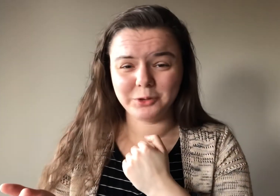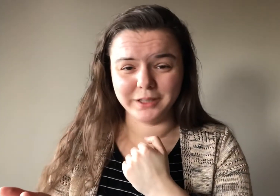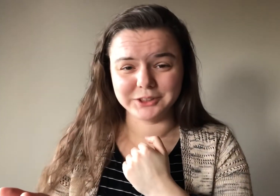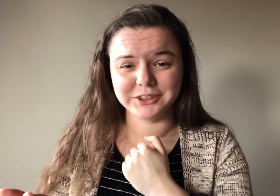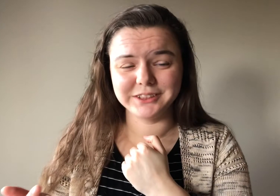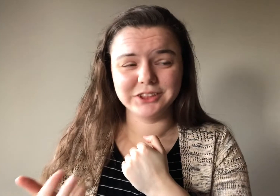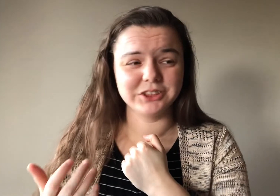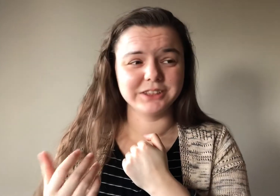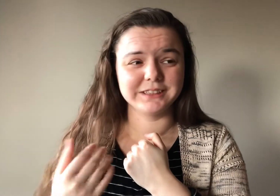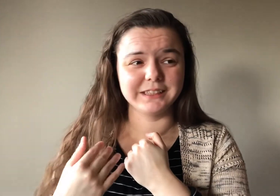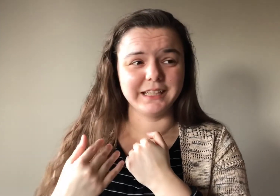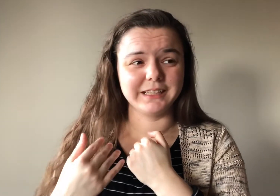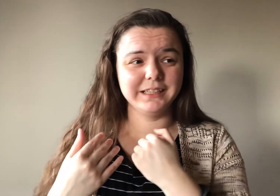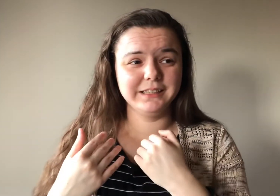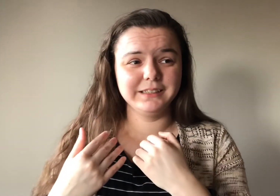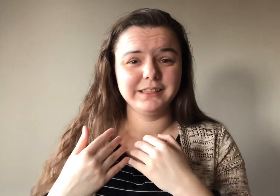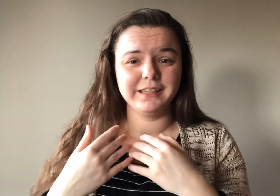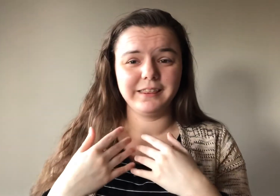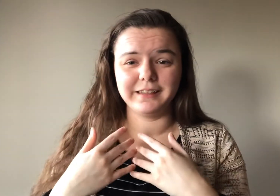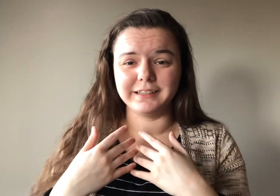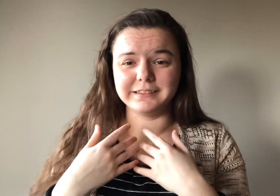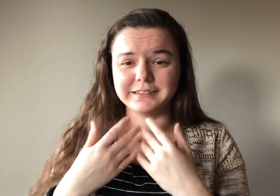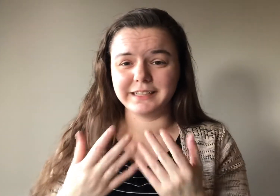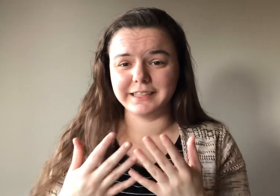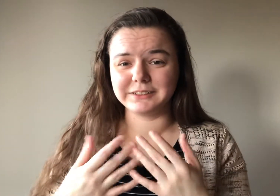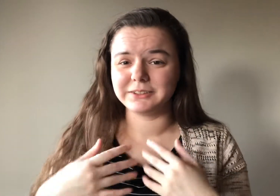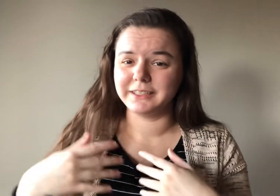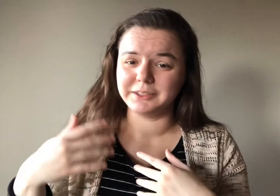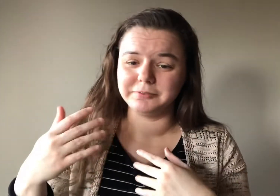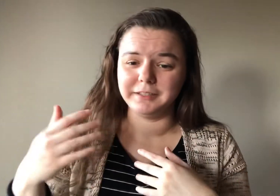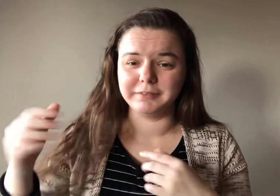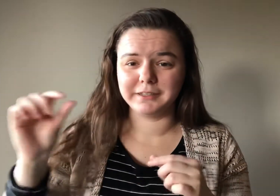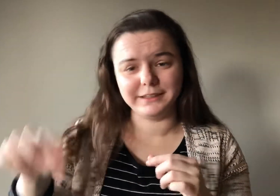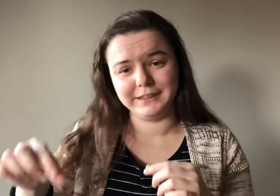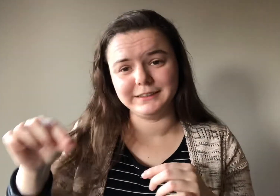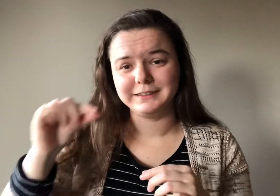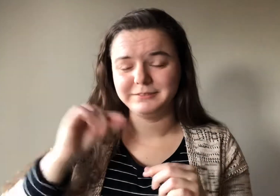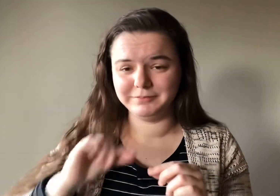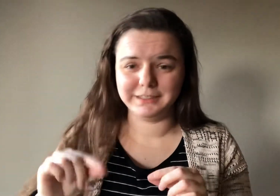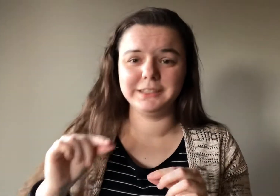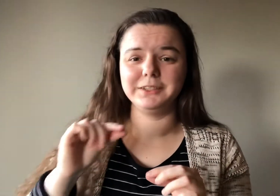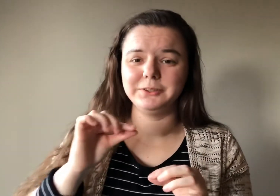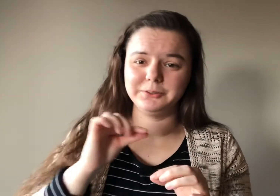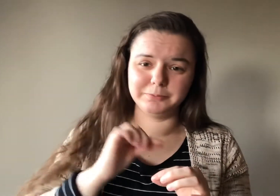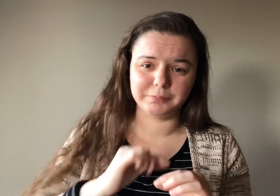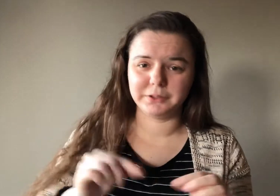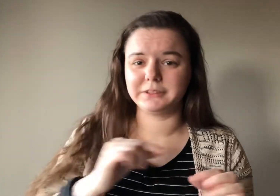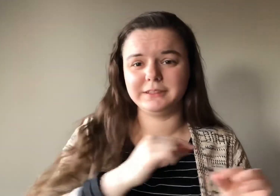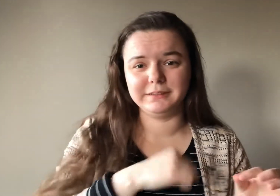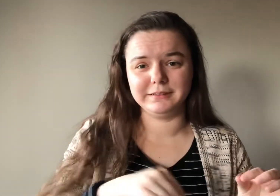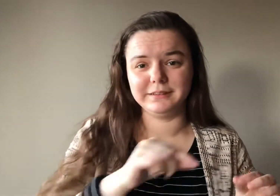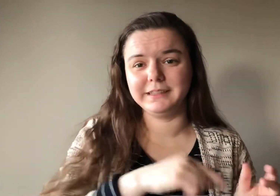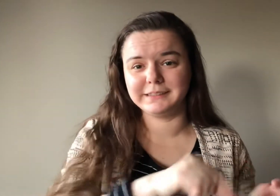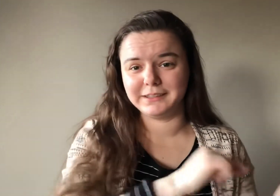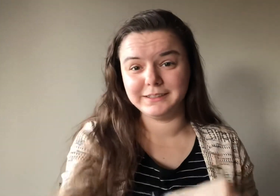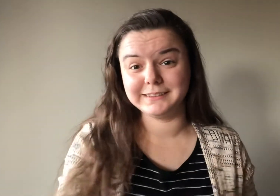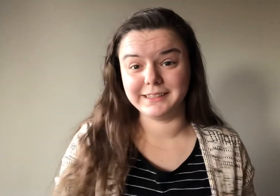questions, just like things to answer like your favorite this video person, etc, etc.